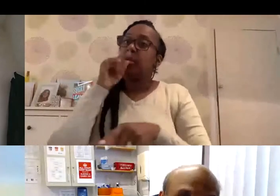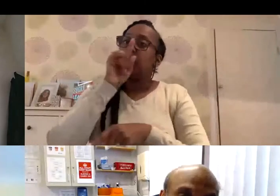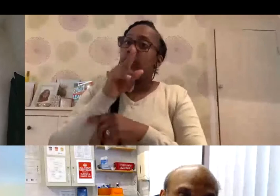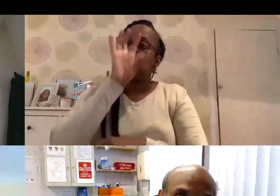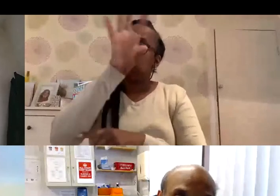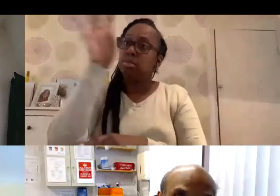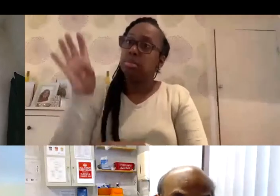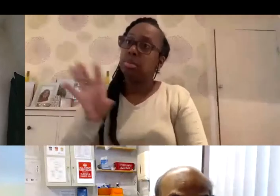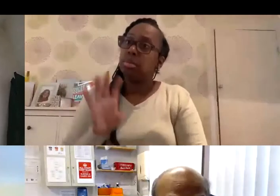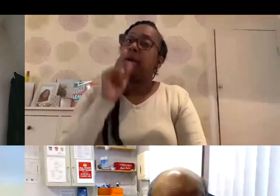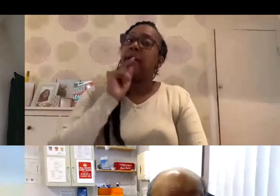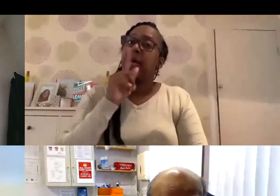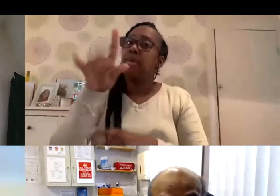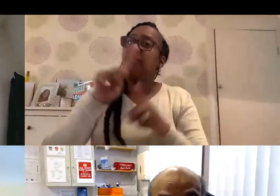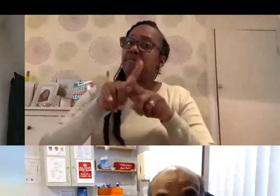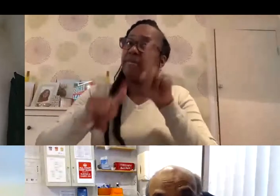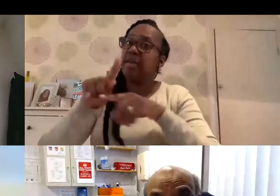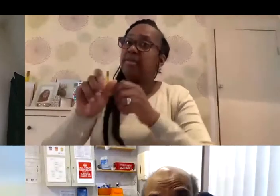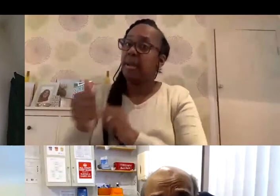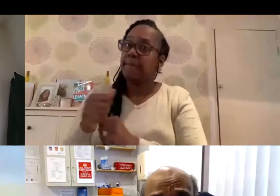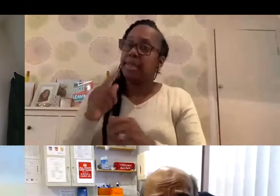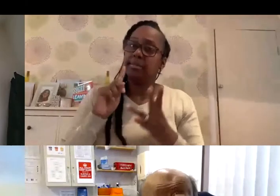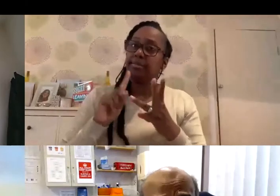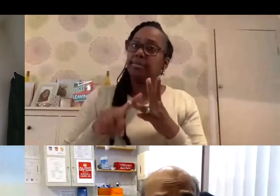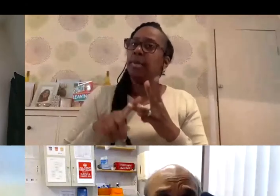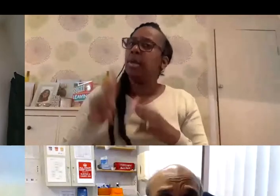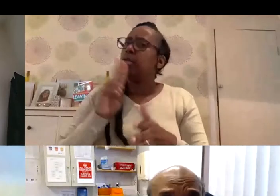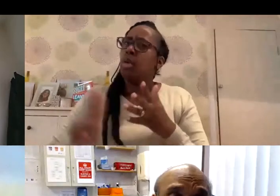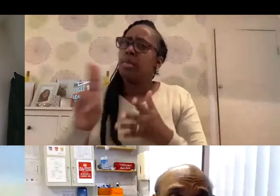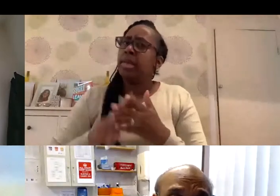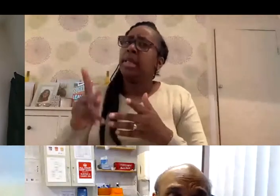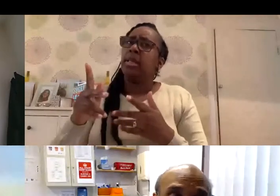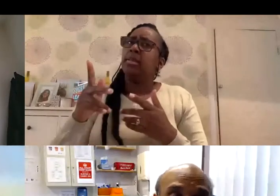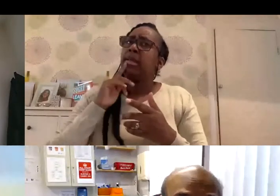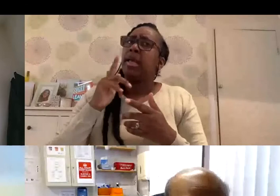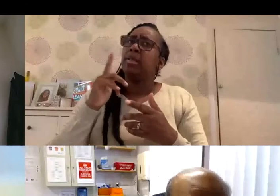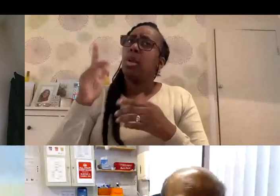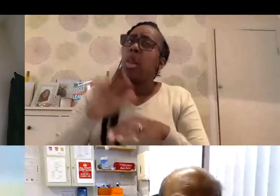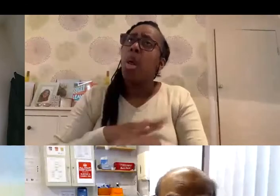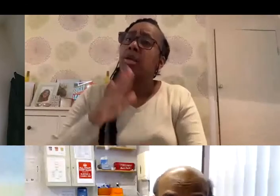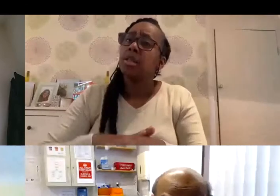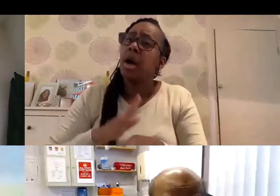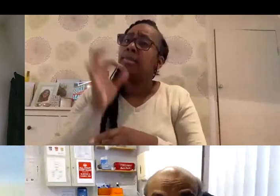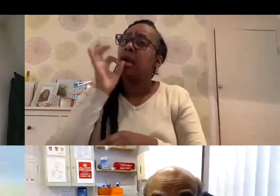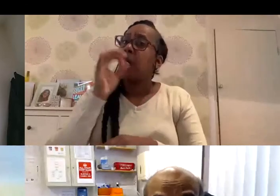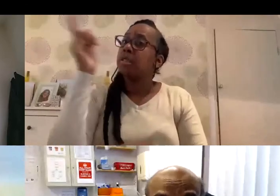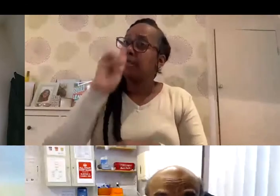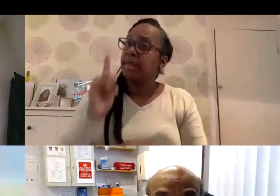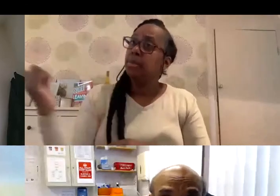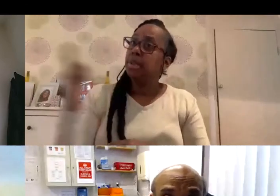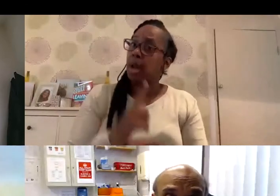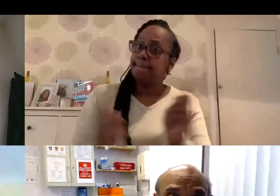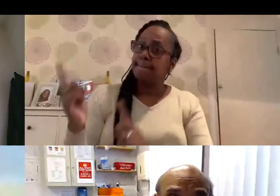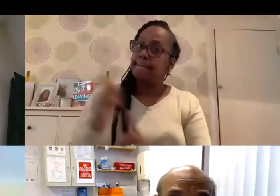between manufacturers. The third thing is, normally it takes a long time to recruit people to come on trials. But this time, I had